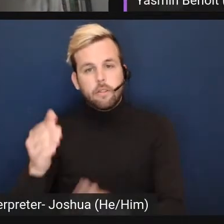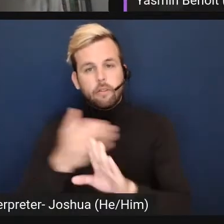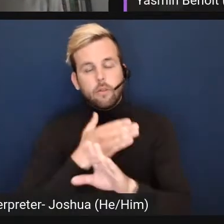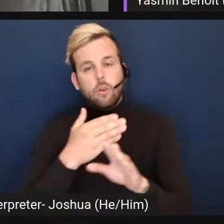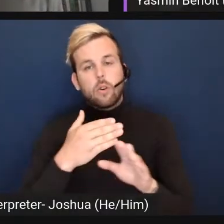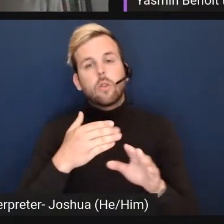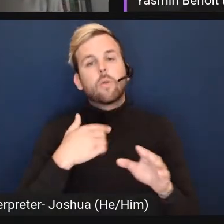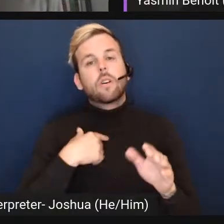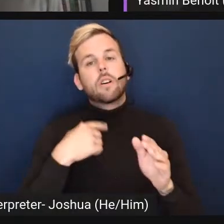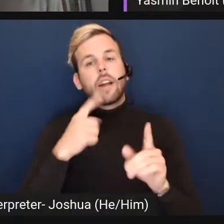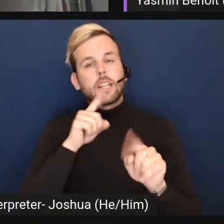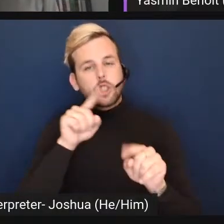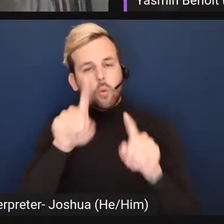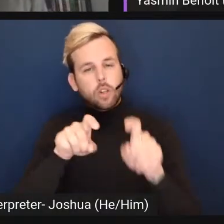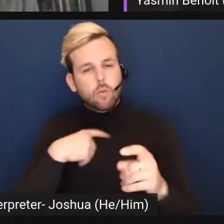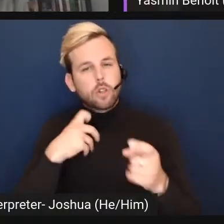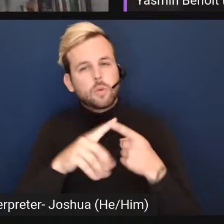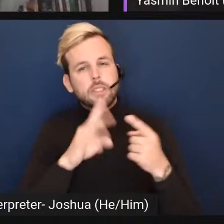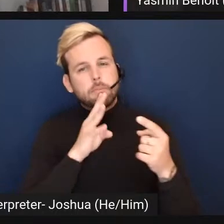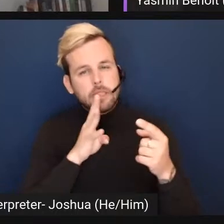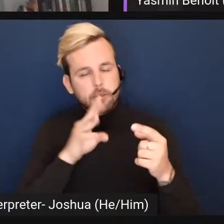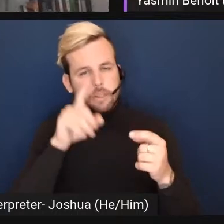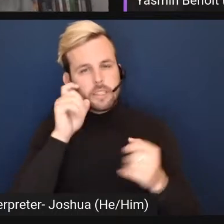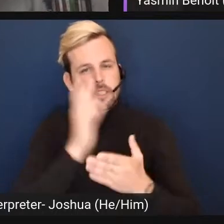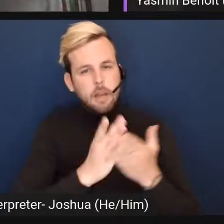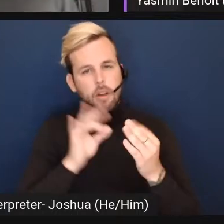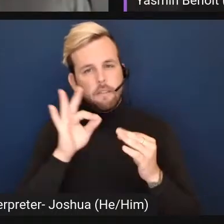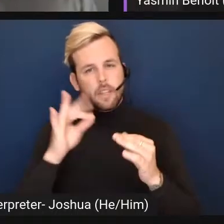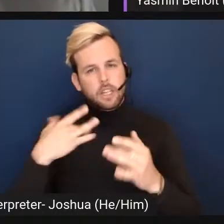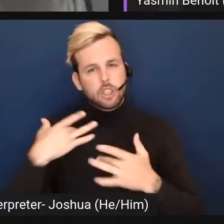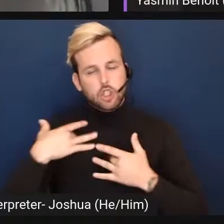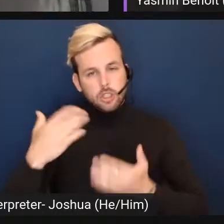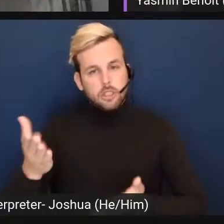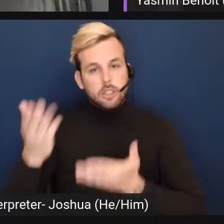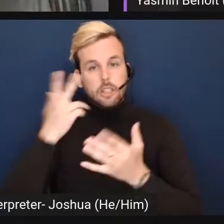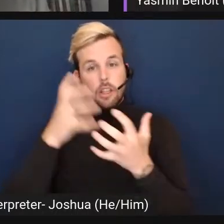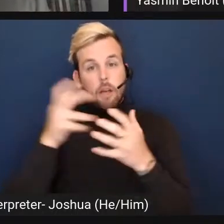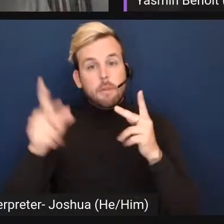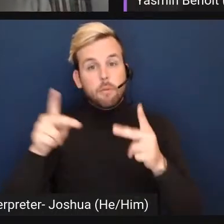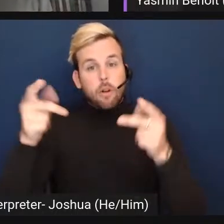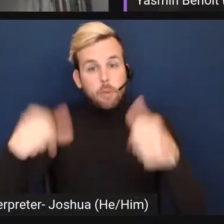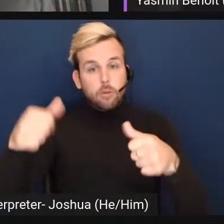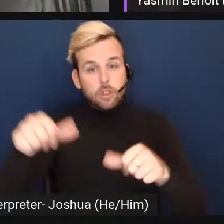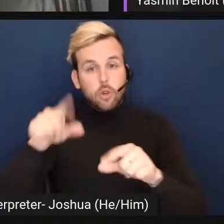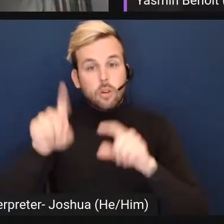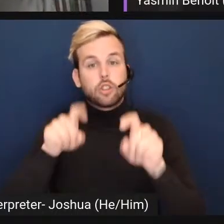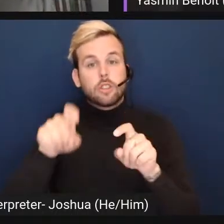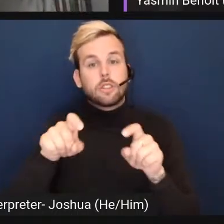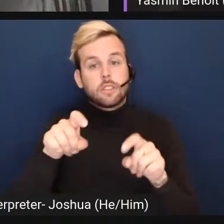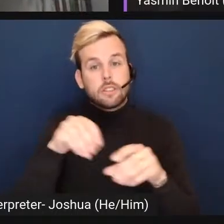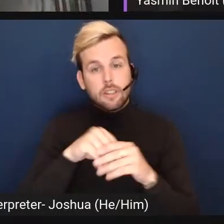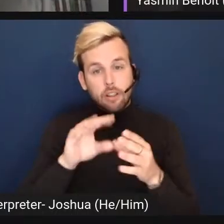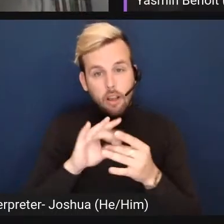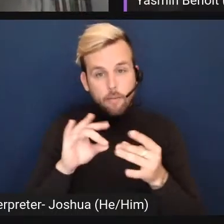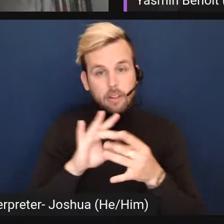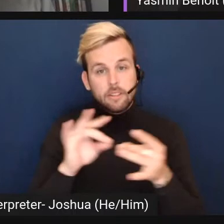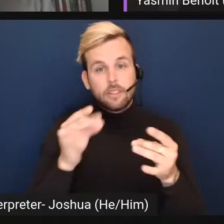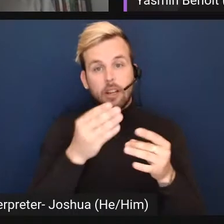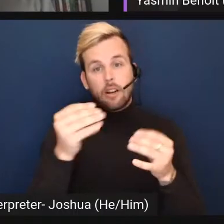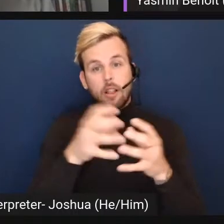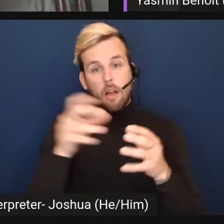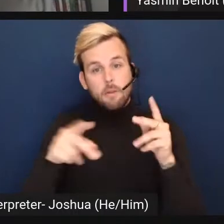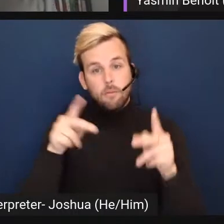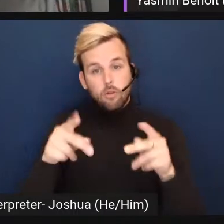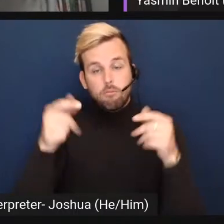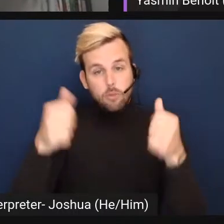to some of the concerns that were raised in the thread i can see that a lot of people are posting questions in the comments and a lot of people have also